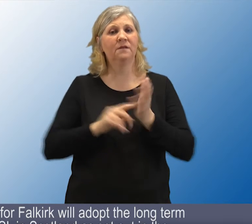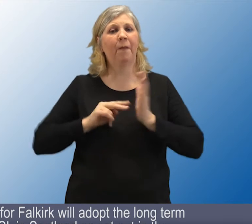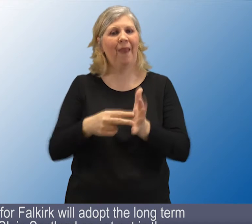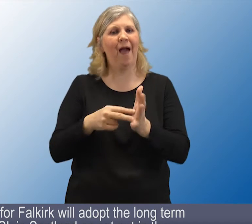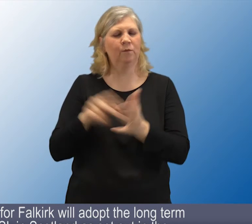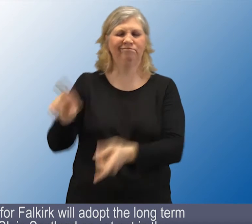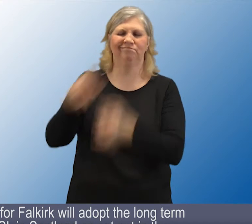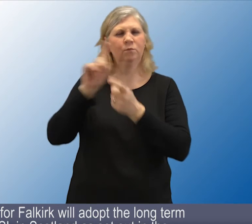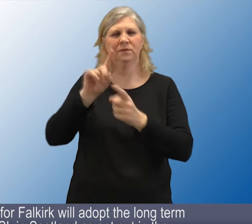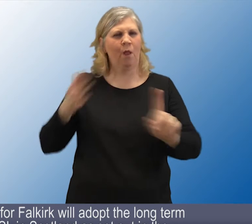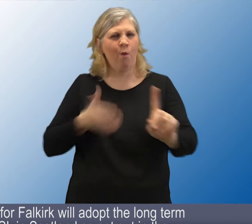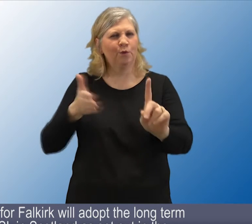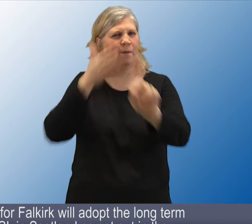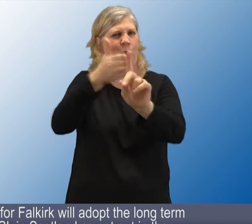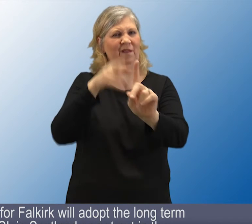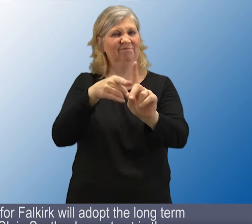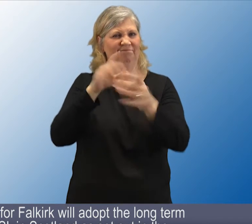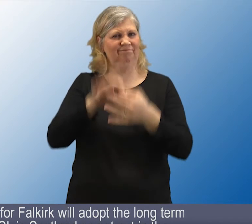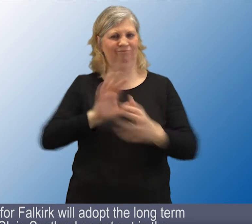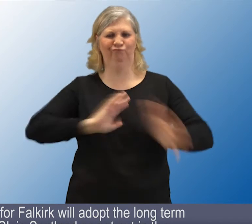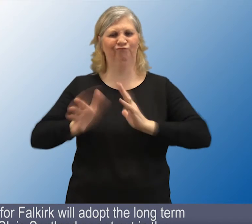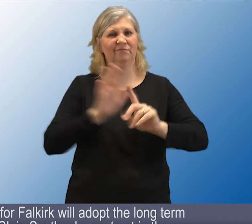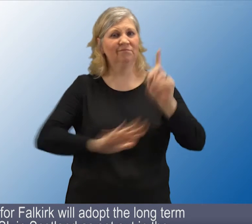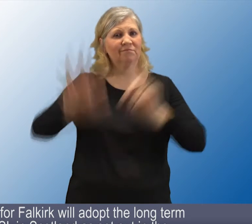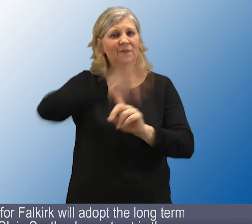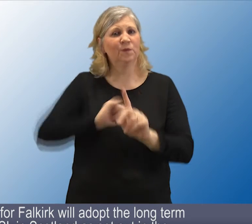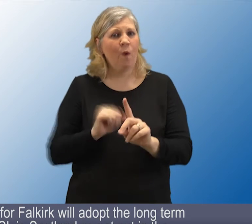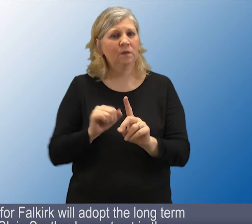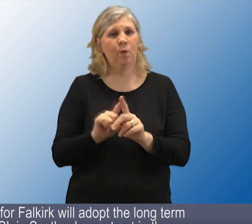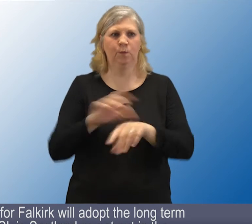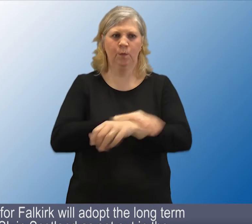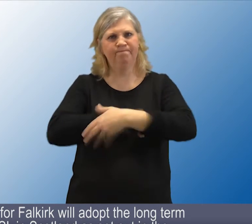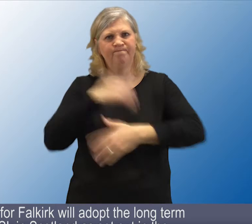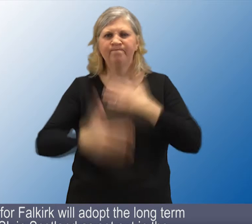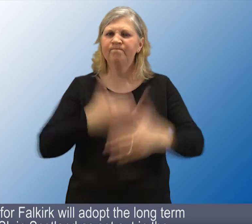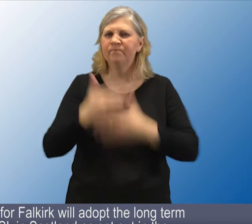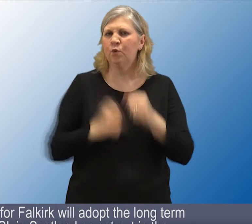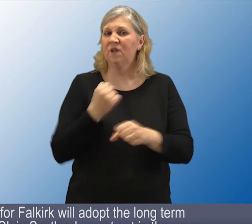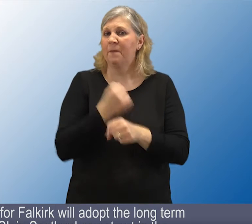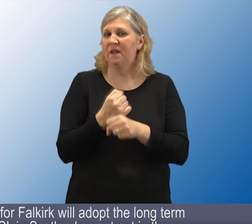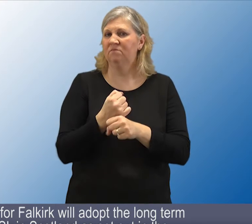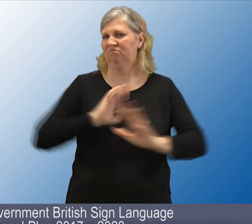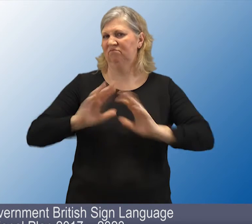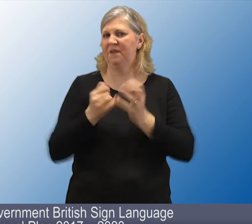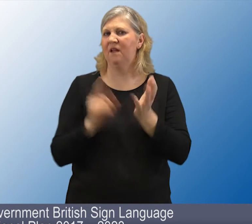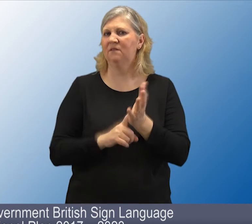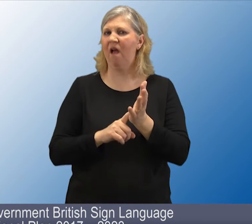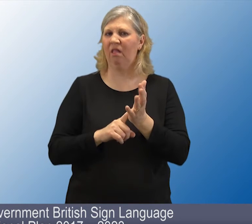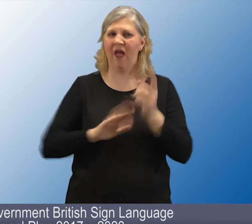The BSL plan for Falkirk will adopt the long-term goals for BSL in Scotland as set out in the Scottish Government British Sign